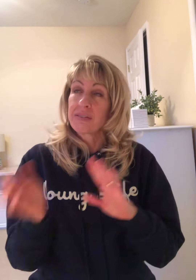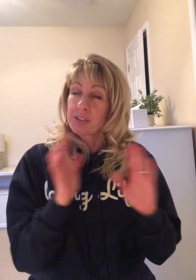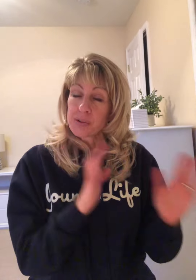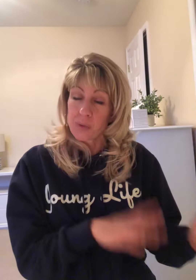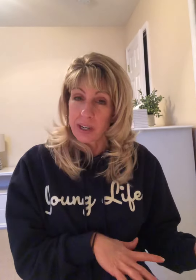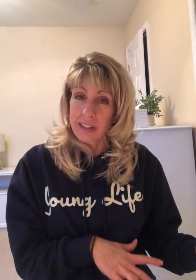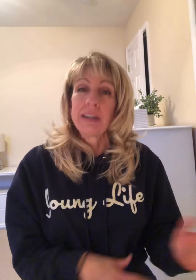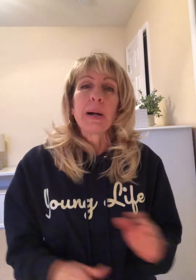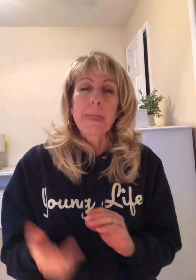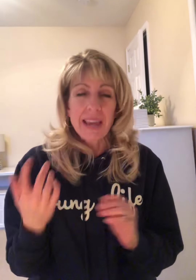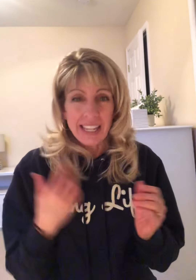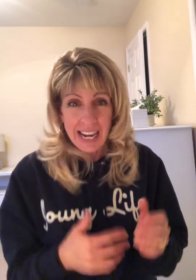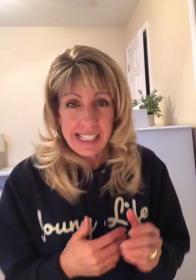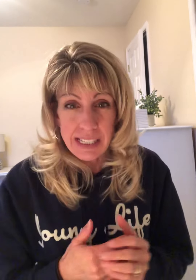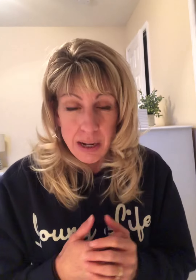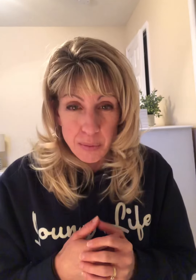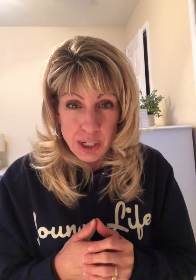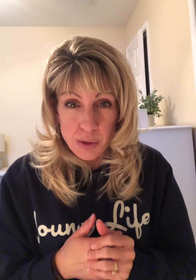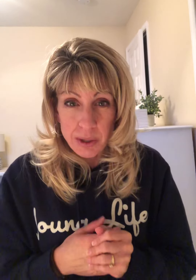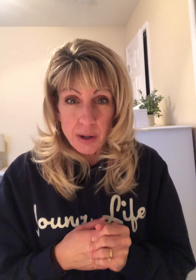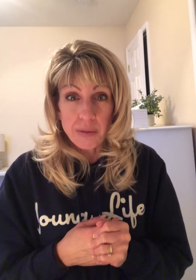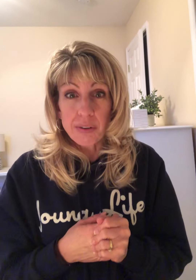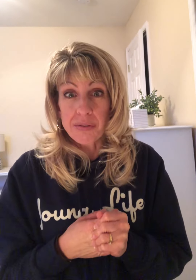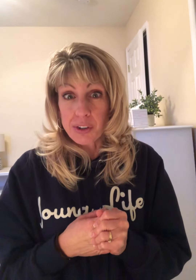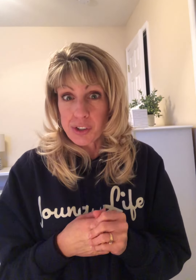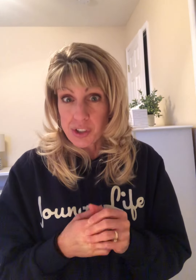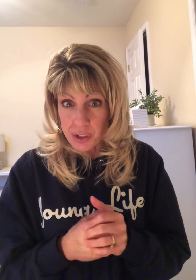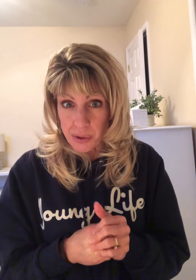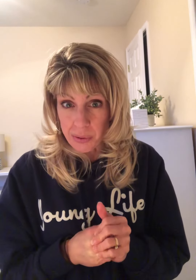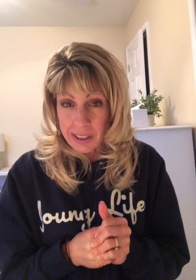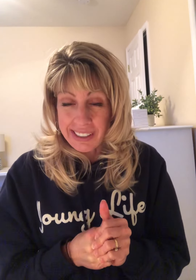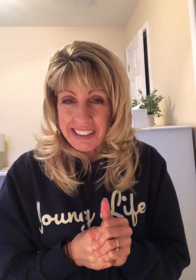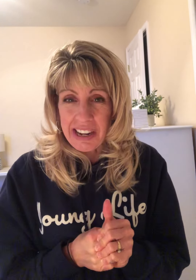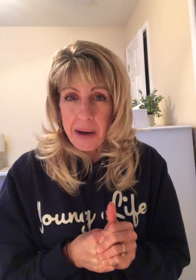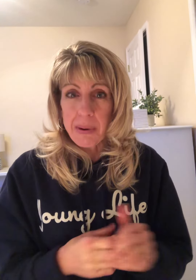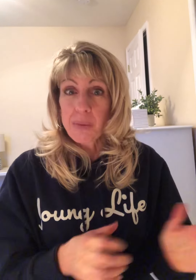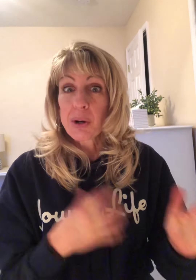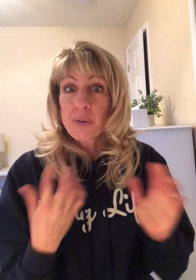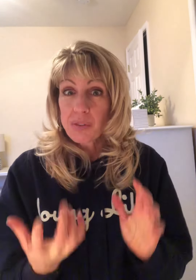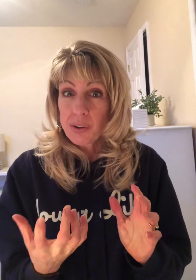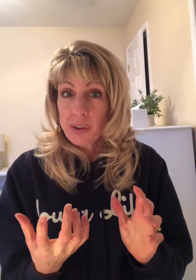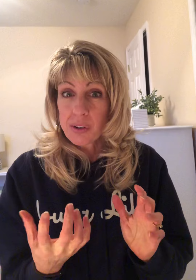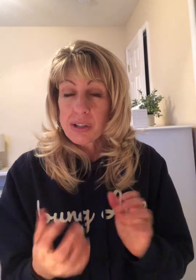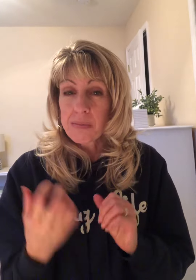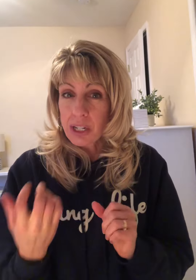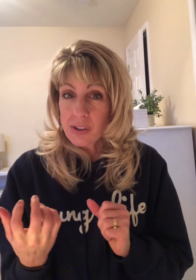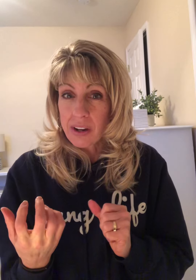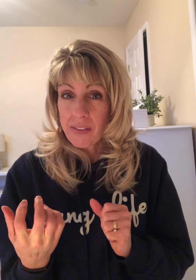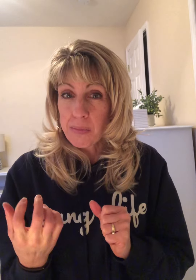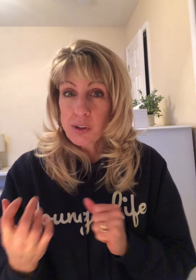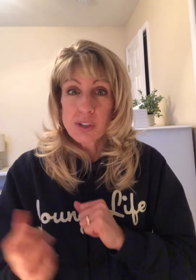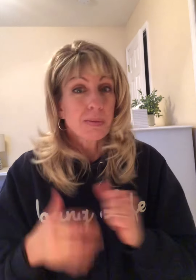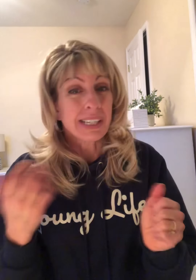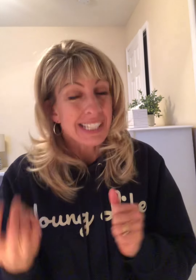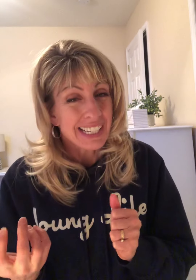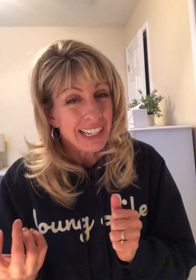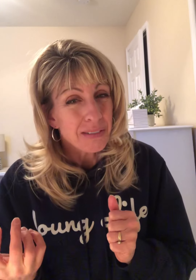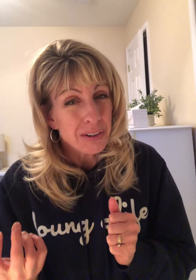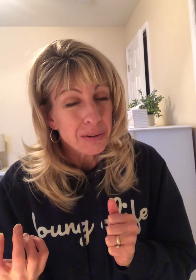verse 1, and then last club, Rachel went over verse 2, but I want to review those and make sure you have the motions because tonight we're doing